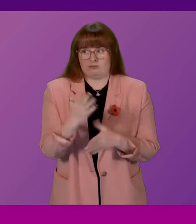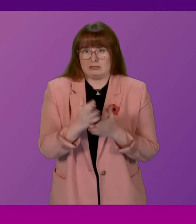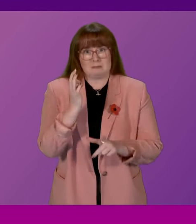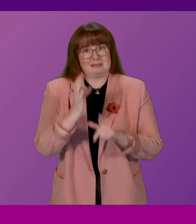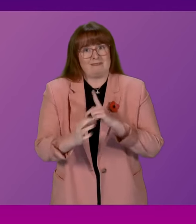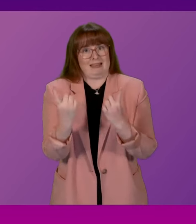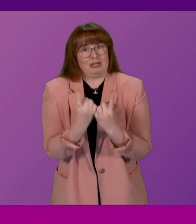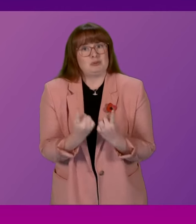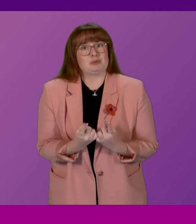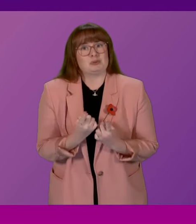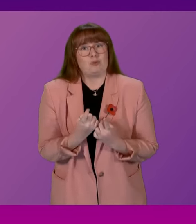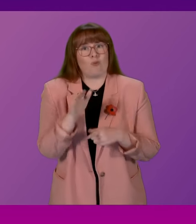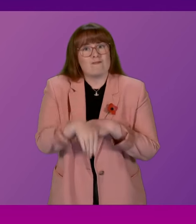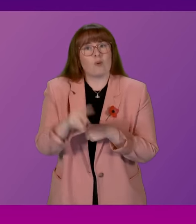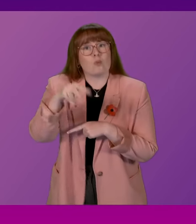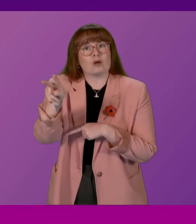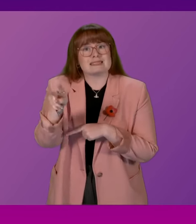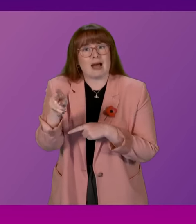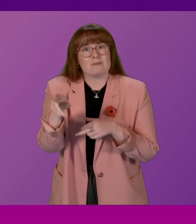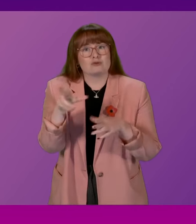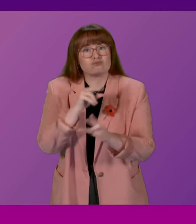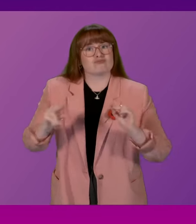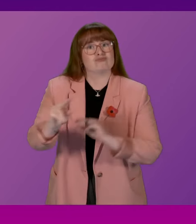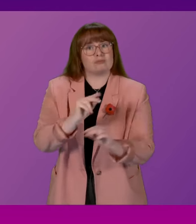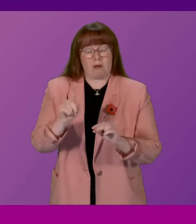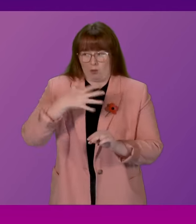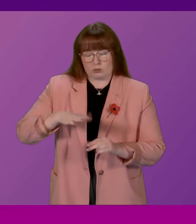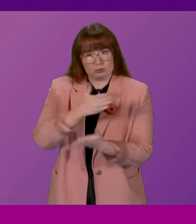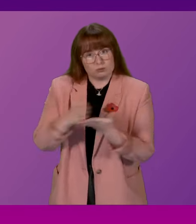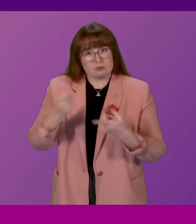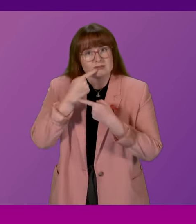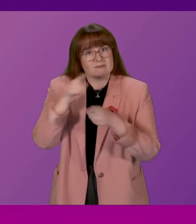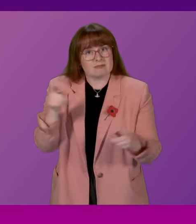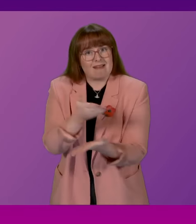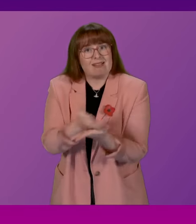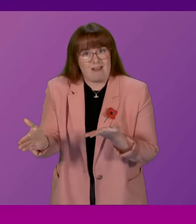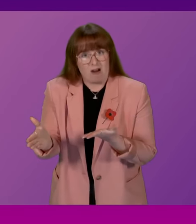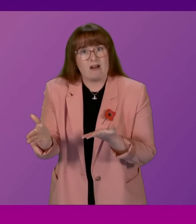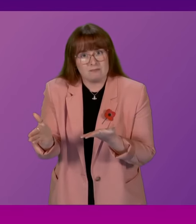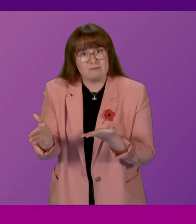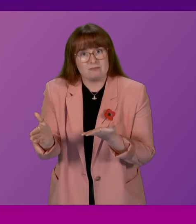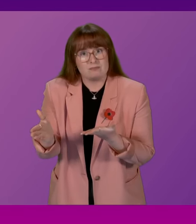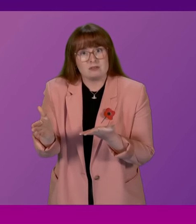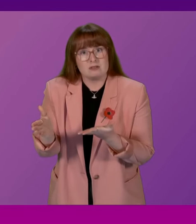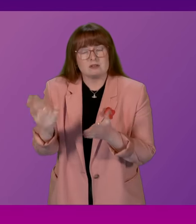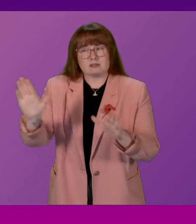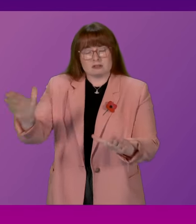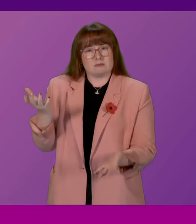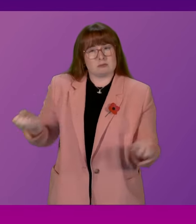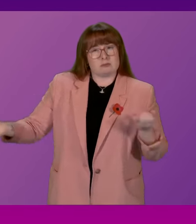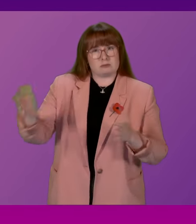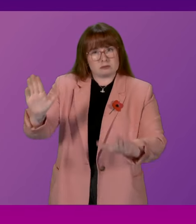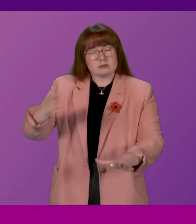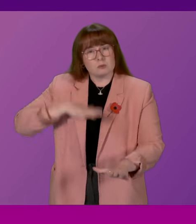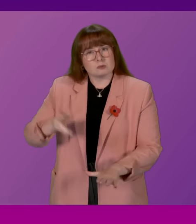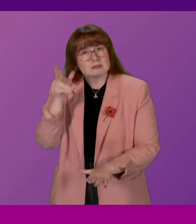around specific WhatsApp groups. But let me be clear, let me be absolutely clear that